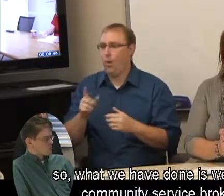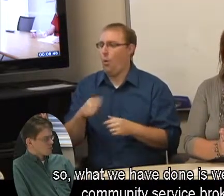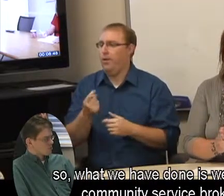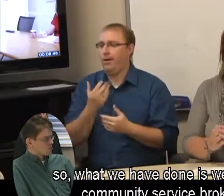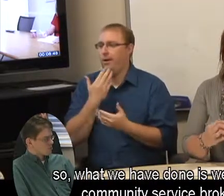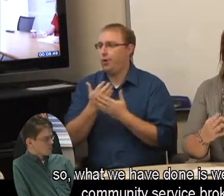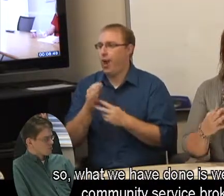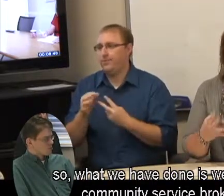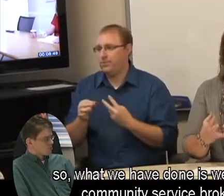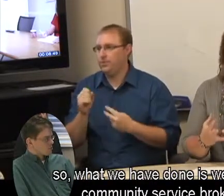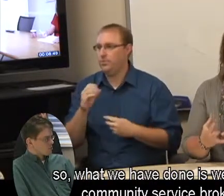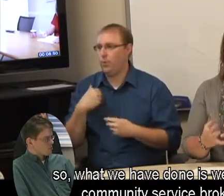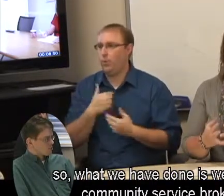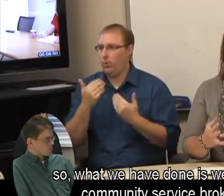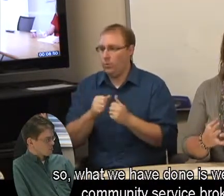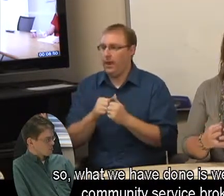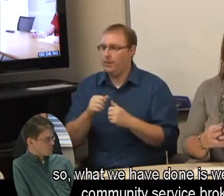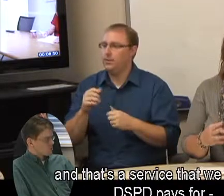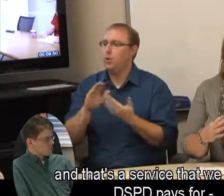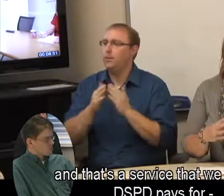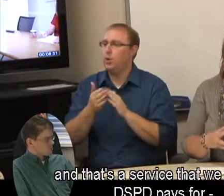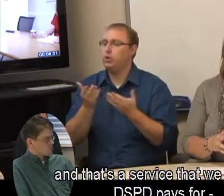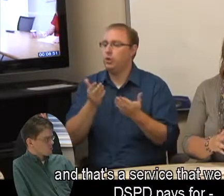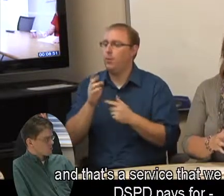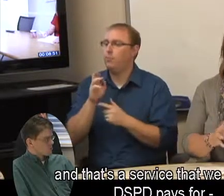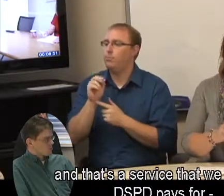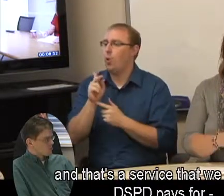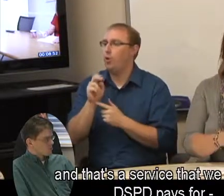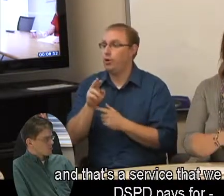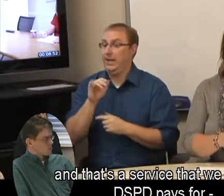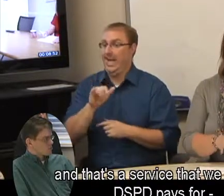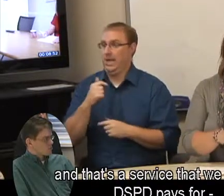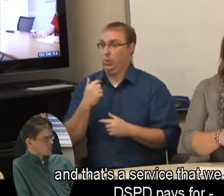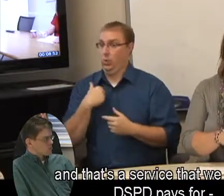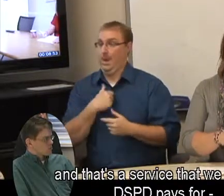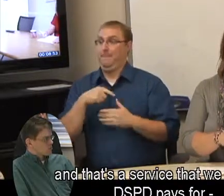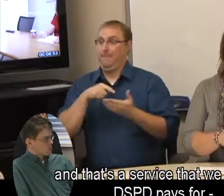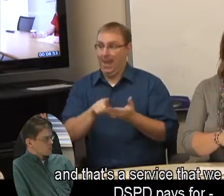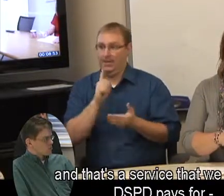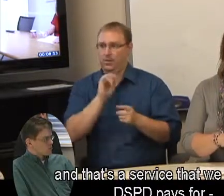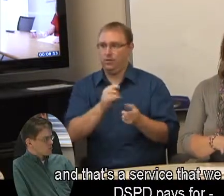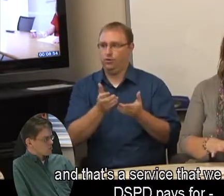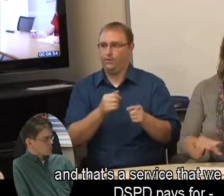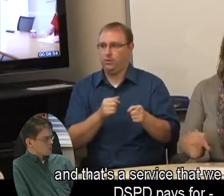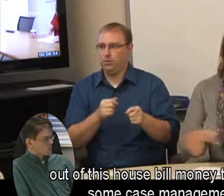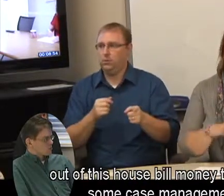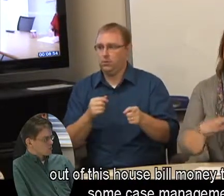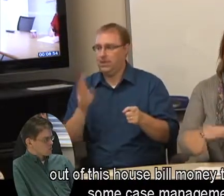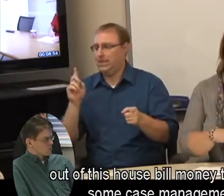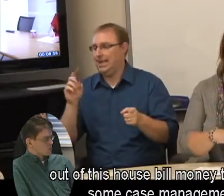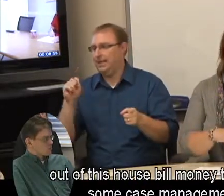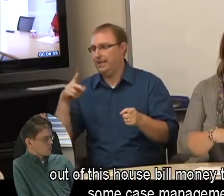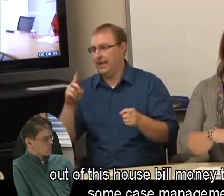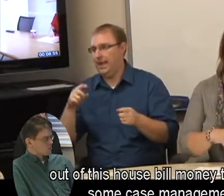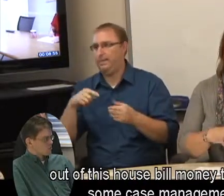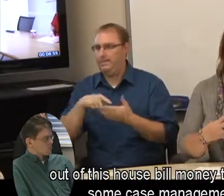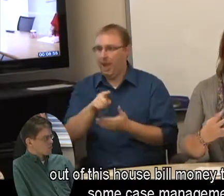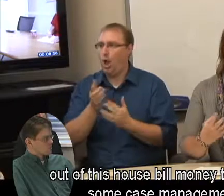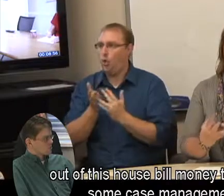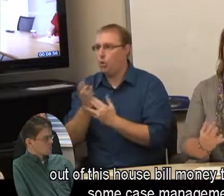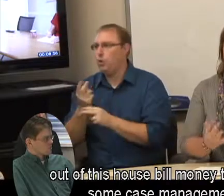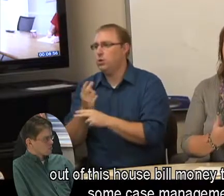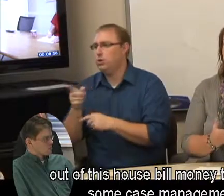have done is we use the community service brokers, and that's a service that we pay for, DSPD pays for, out of this house bill money